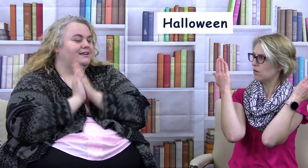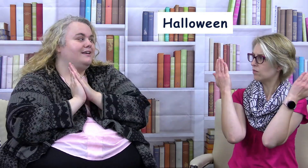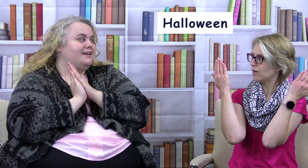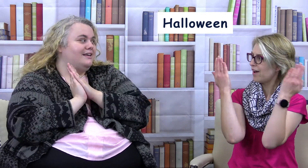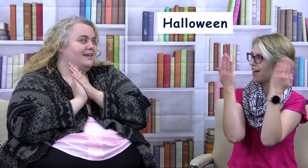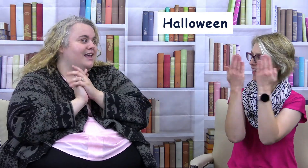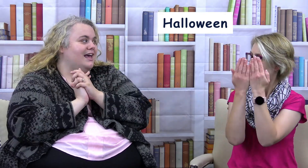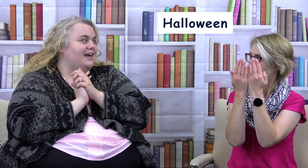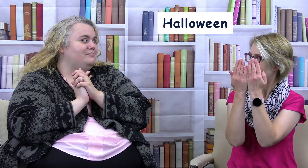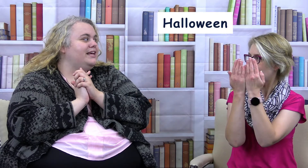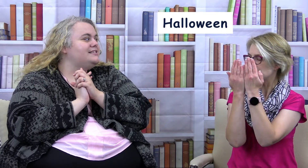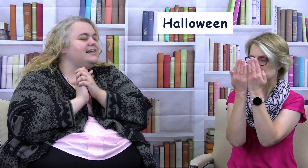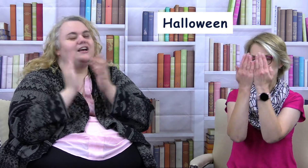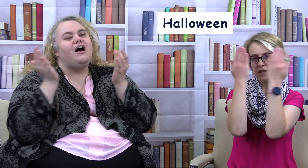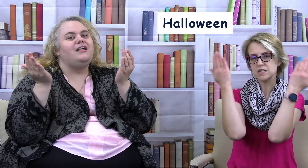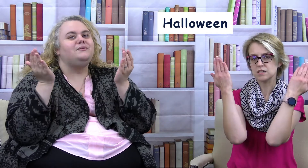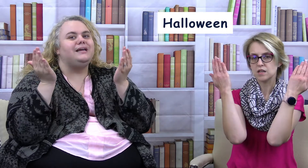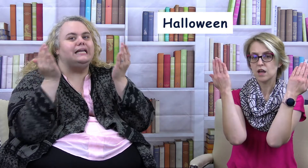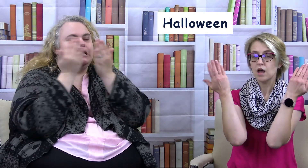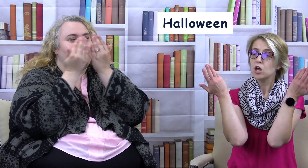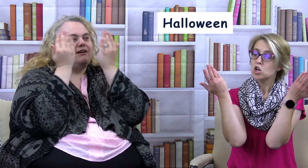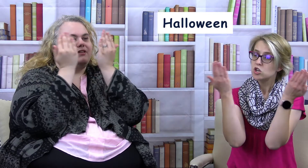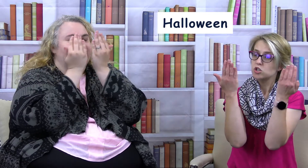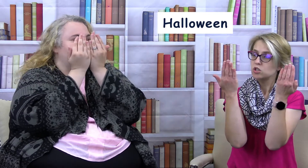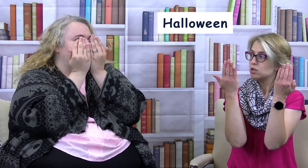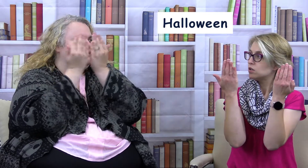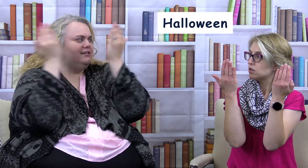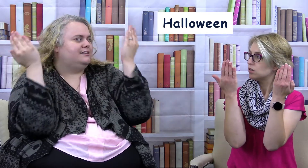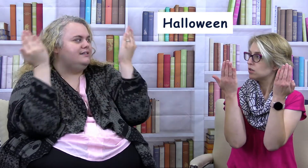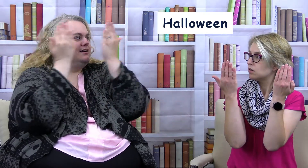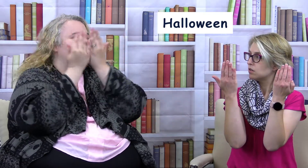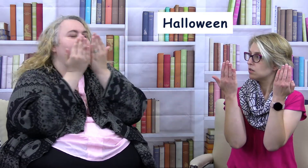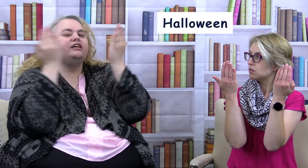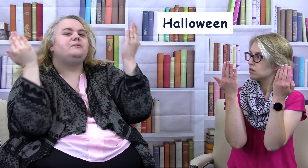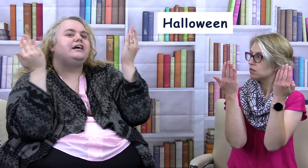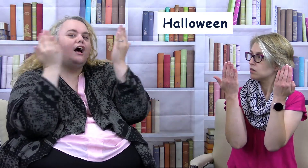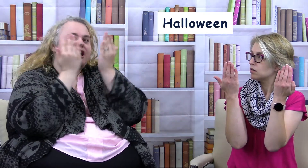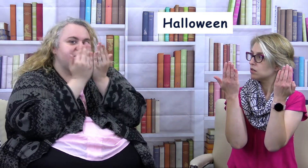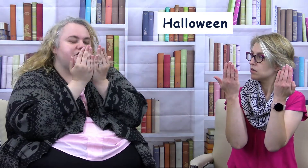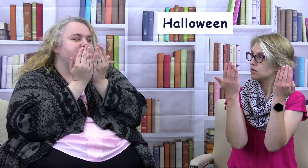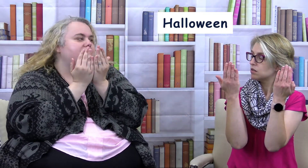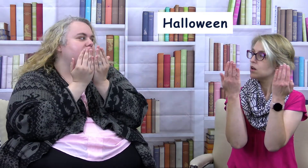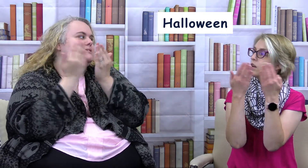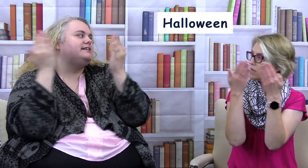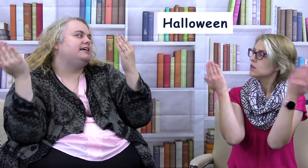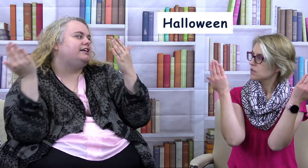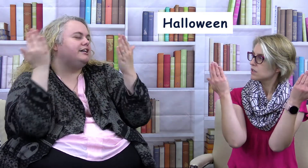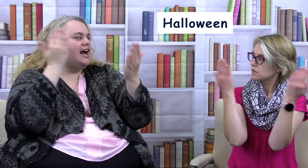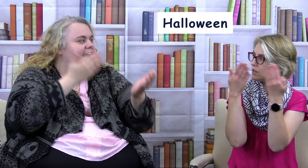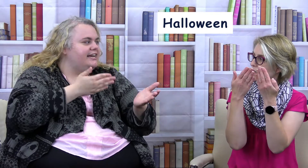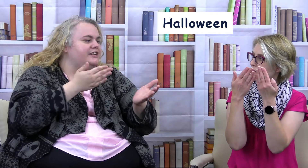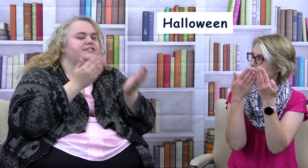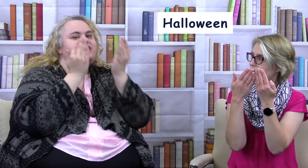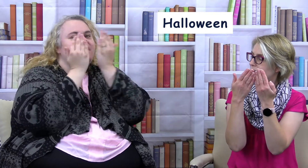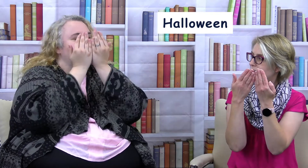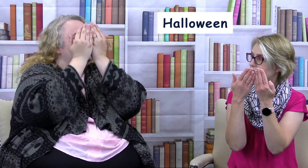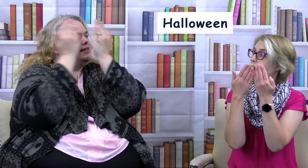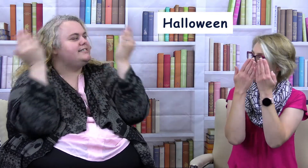yeah. Because like Halloween you have like the you wear costumes and like you're hiding yourself. it's